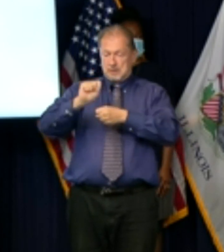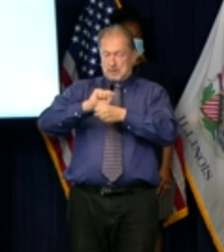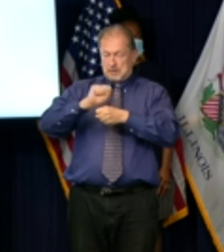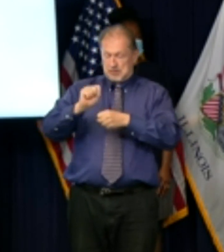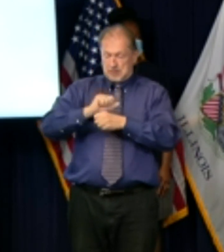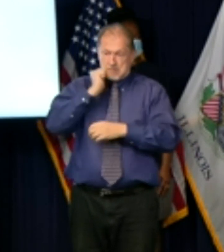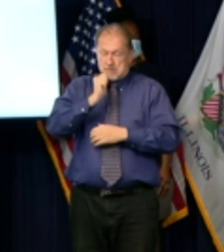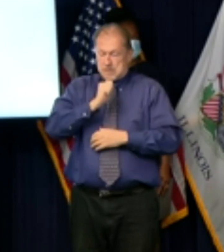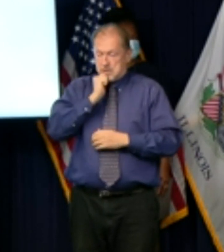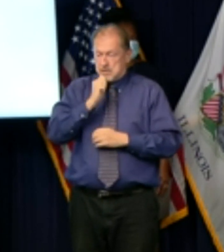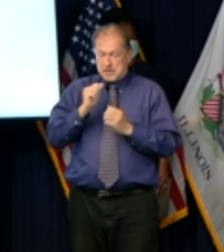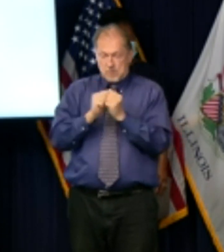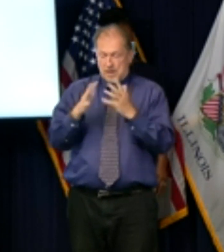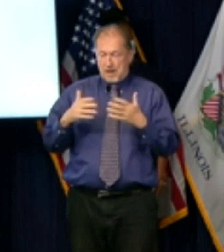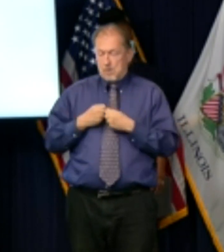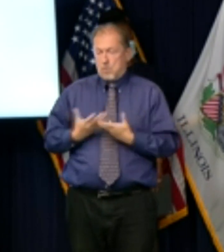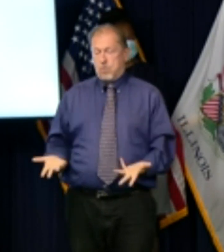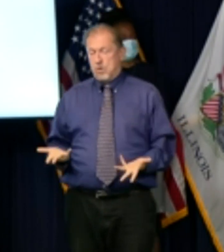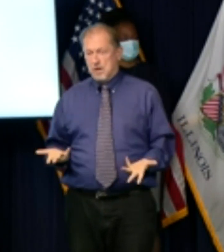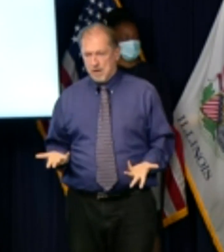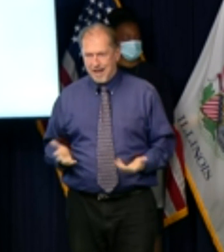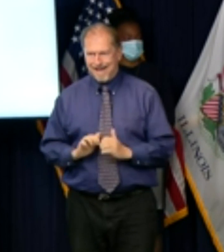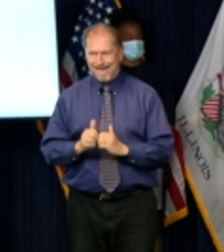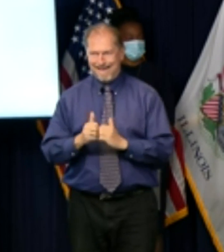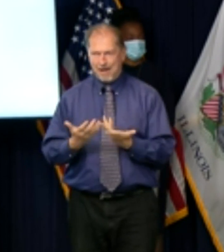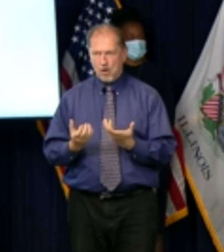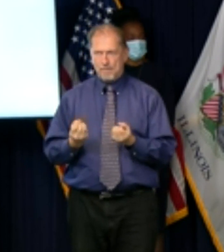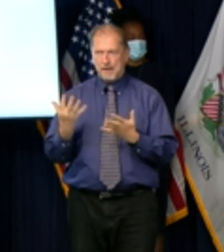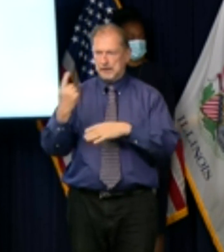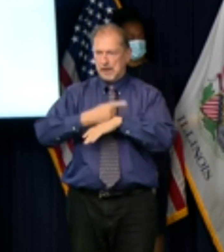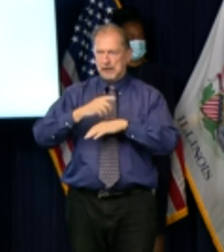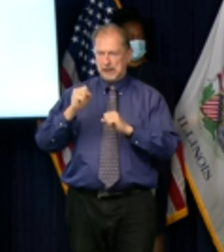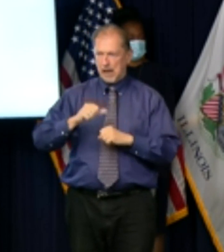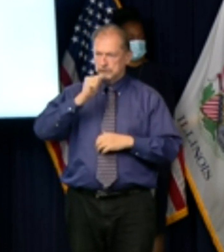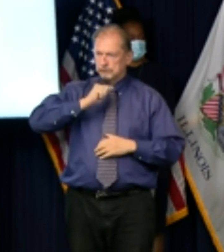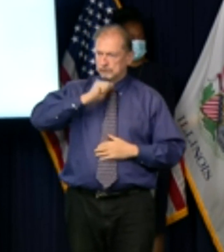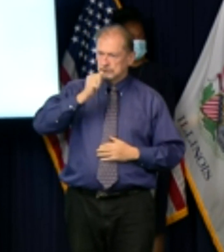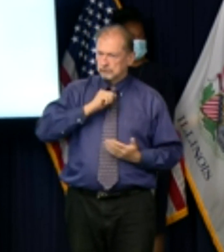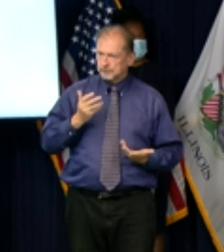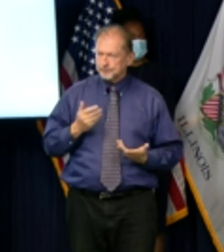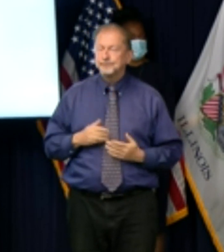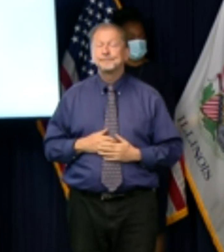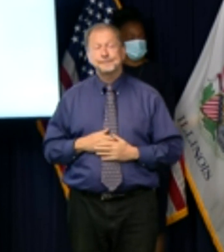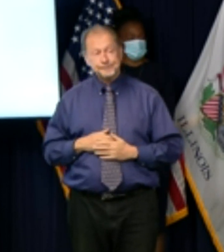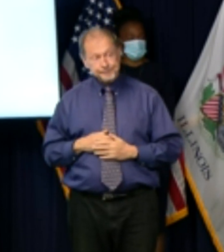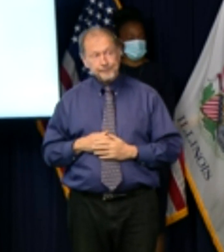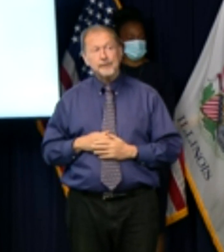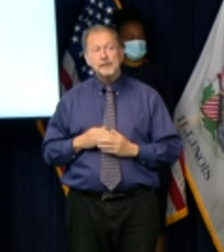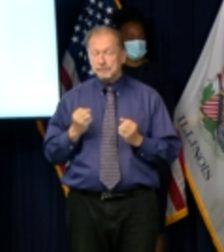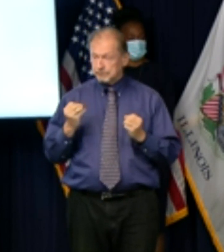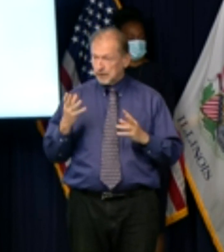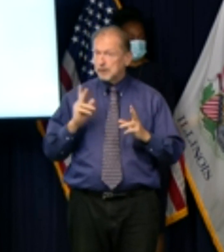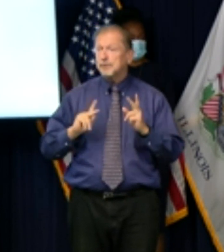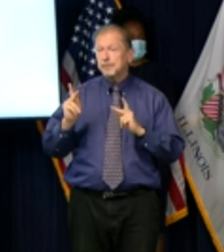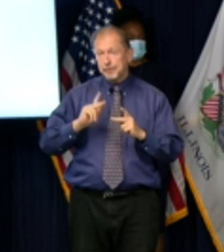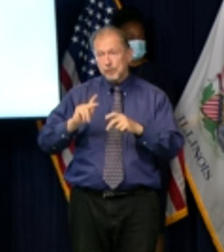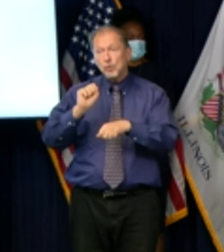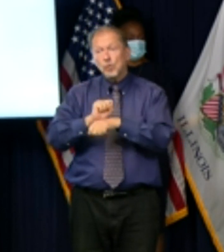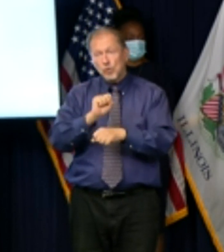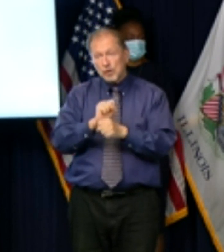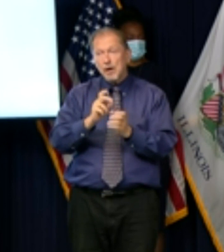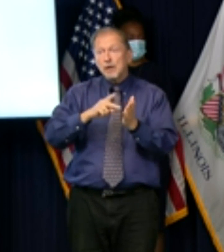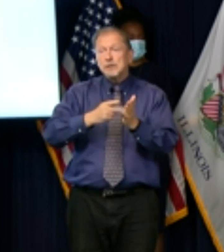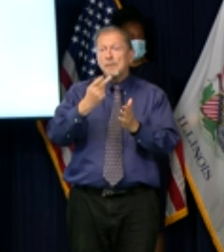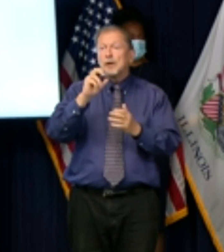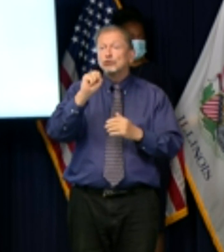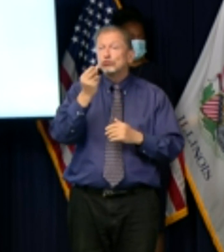i can't estimate that i mean i i will say that that that many of them are working double shifts many of them are are working